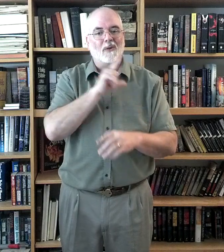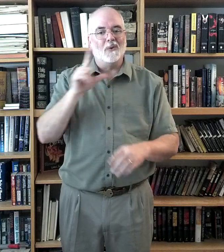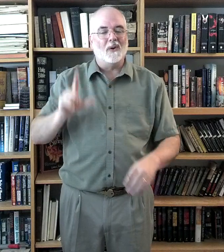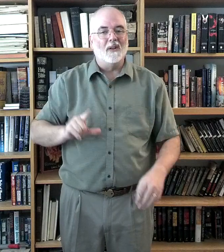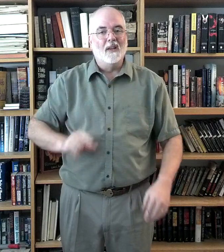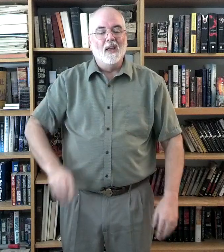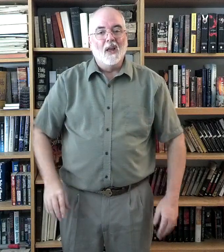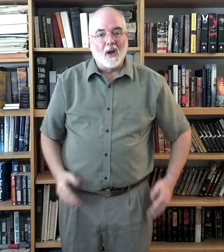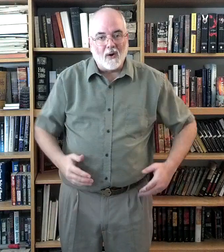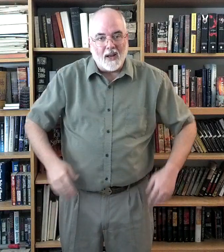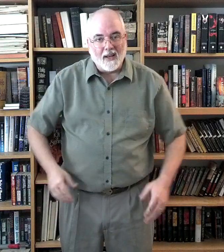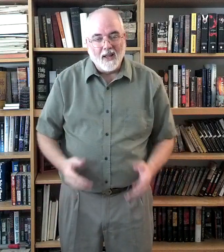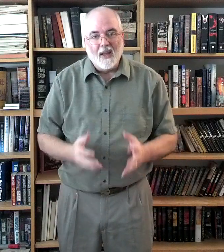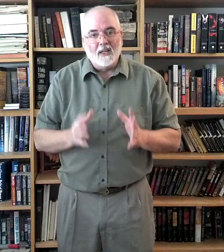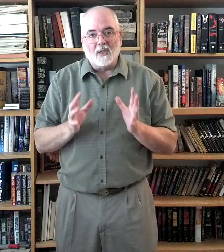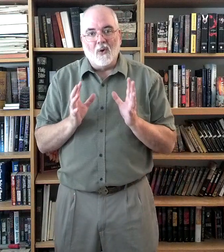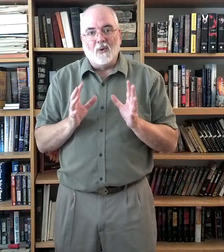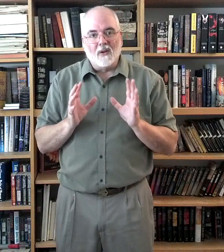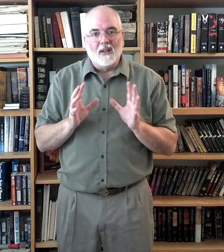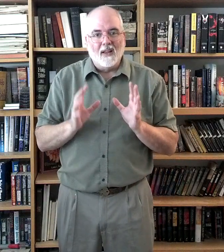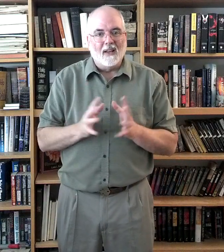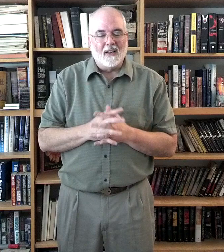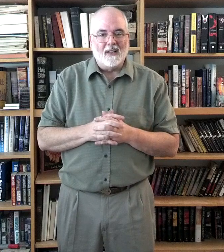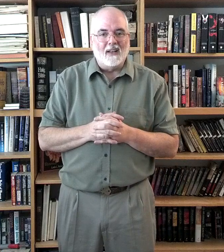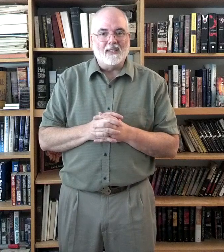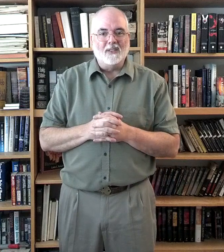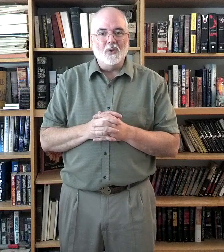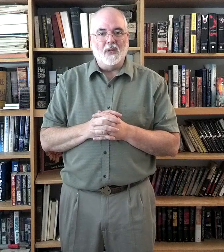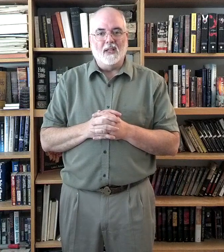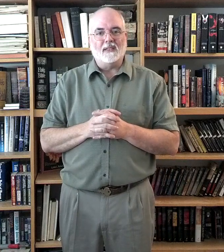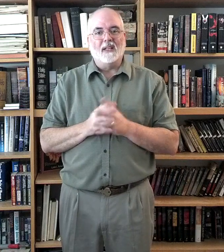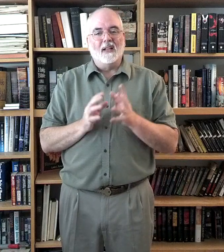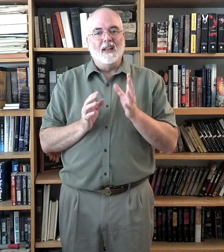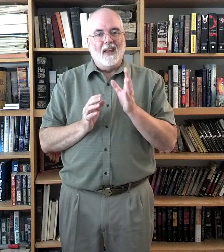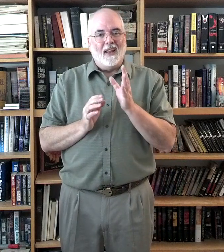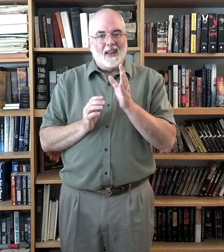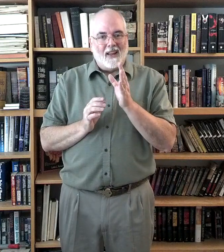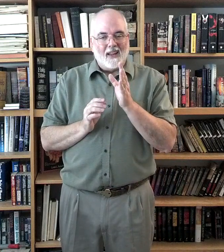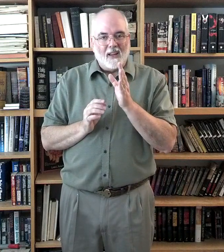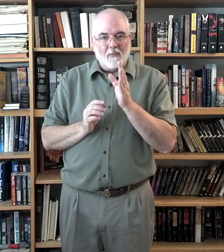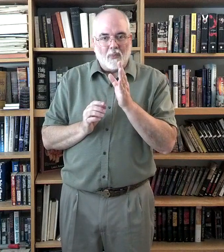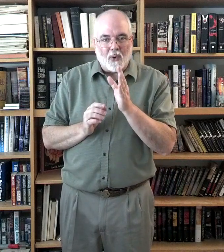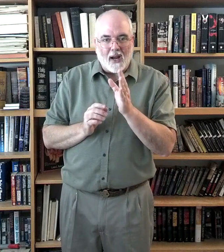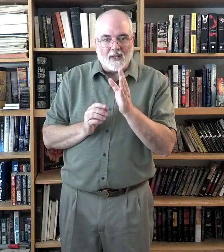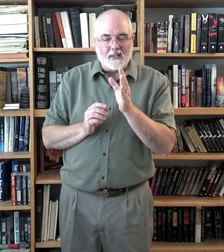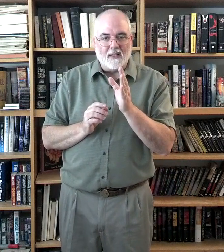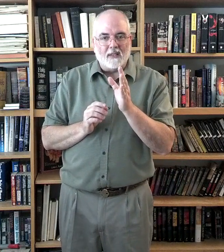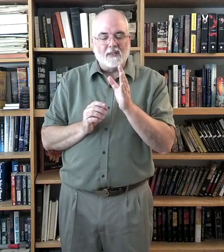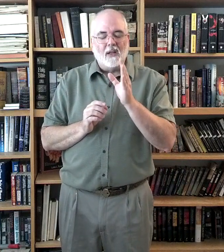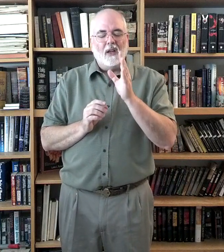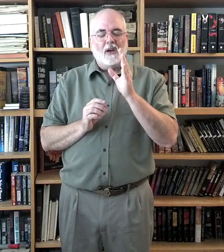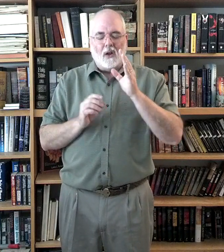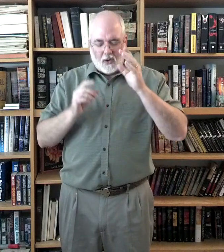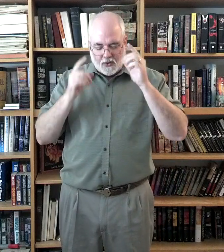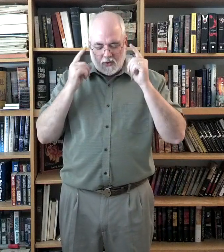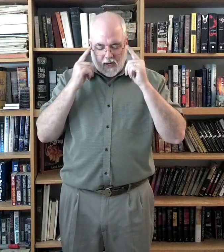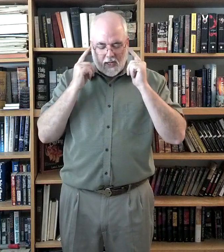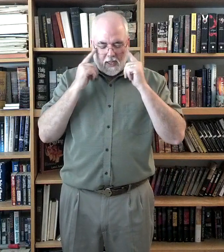Lord. All right. So, let's do this. Practice this. Close your eyes